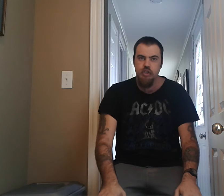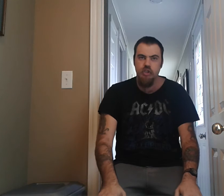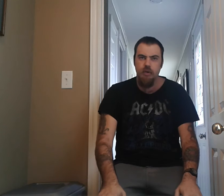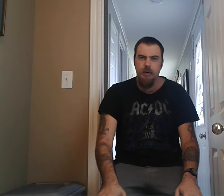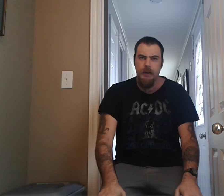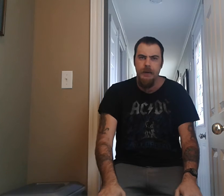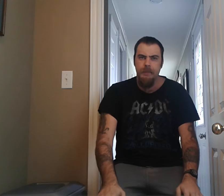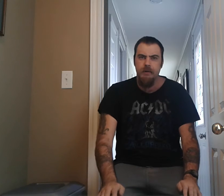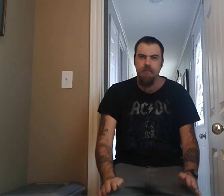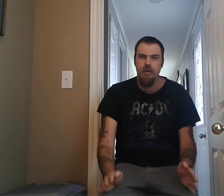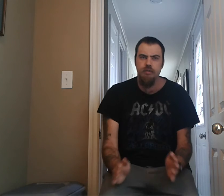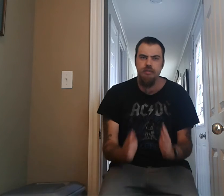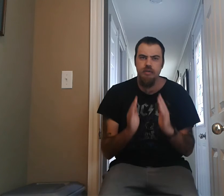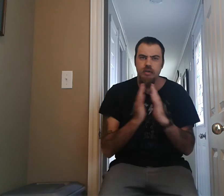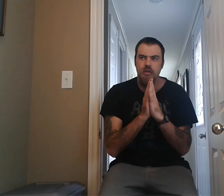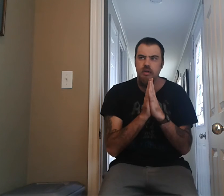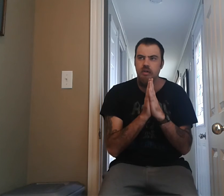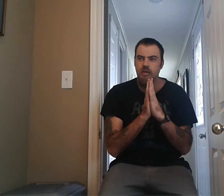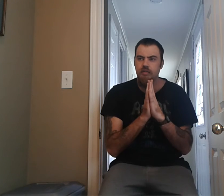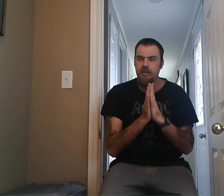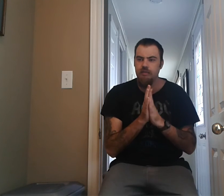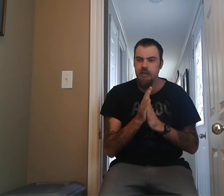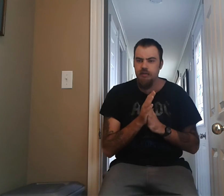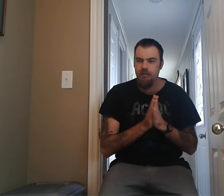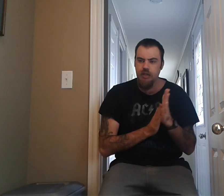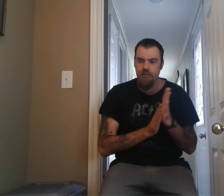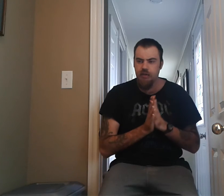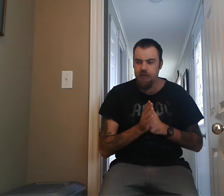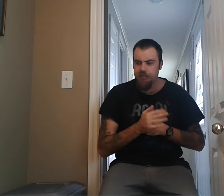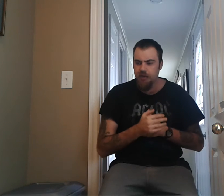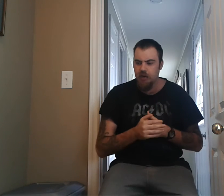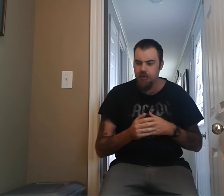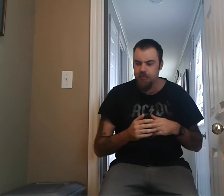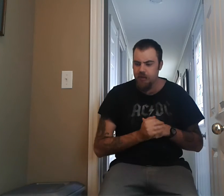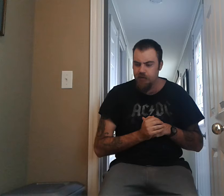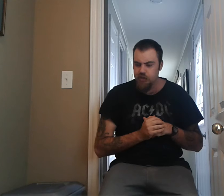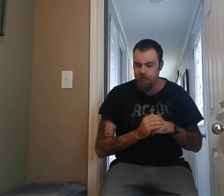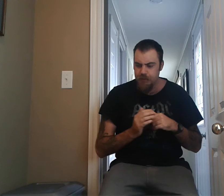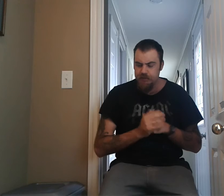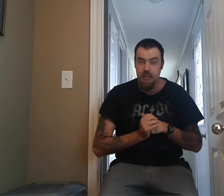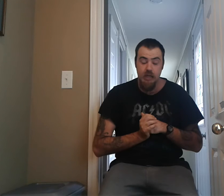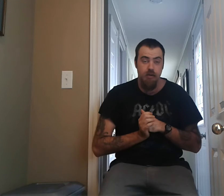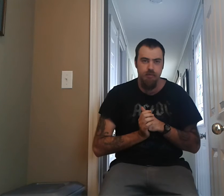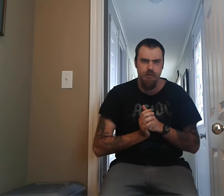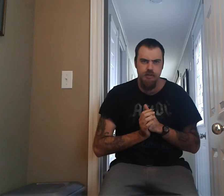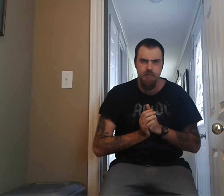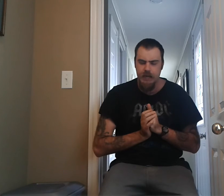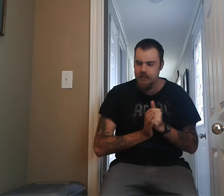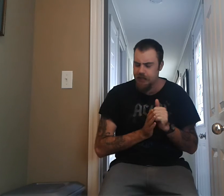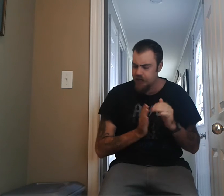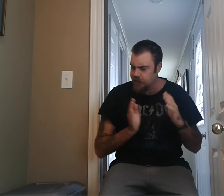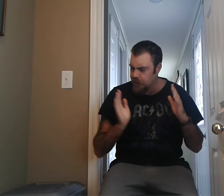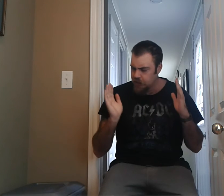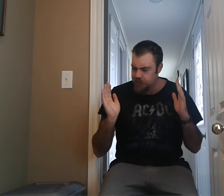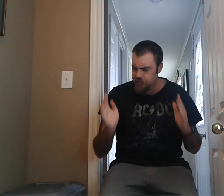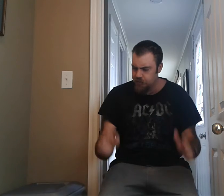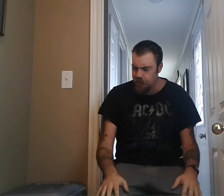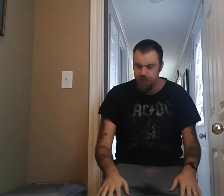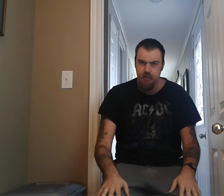know, from those, 73 and 75 was pretty much a busy year for this band, they had two albums out in